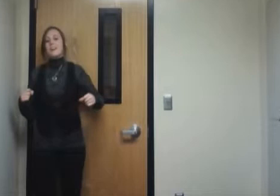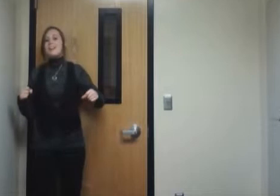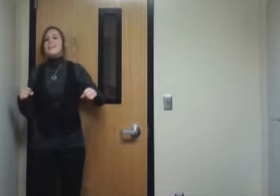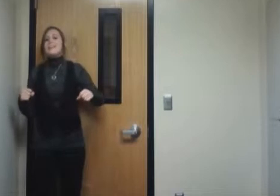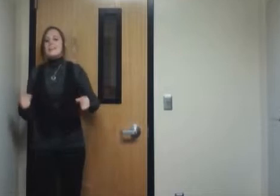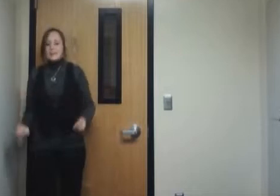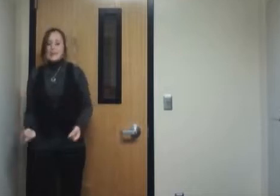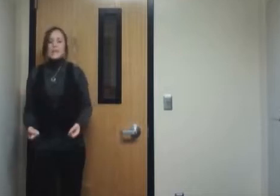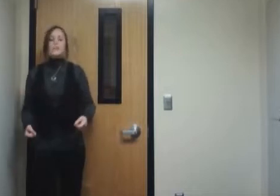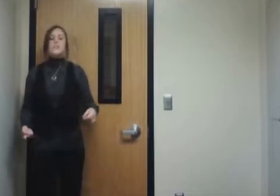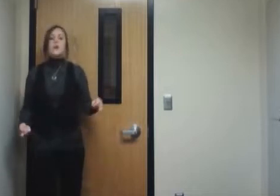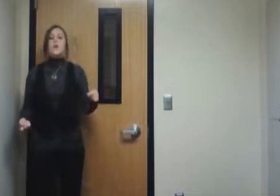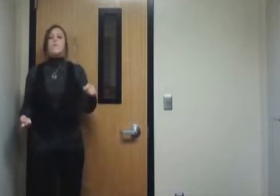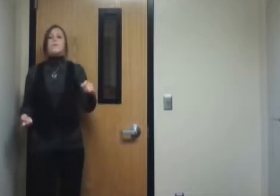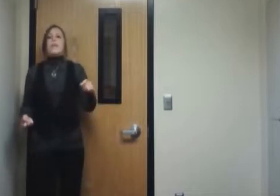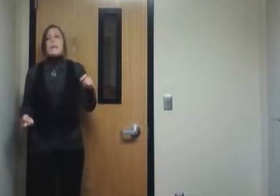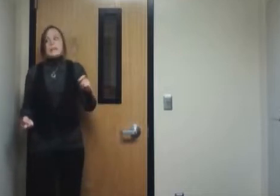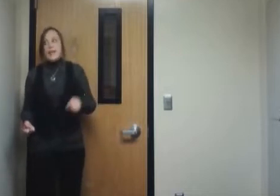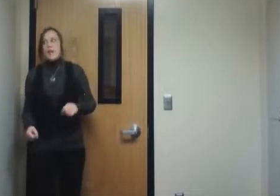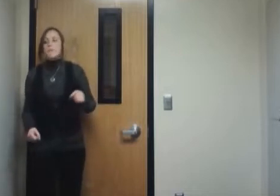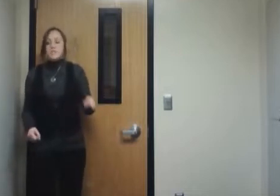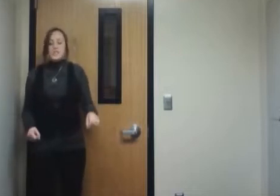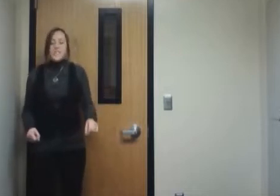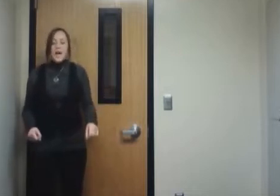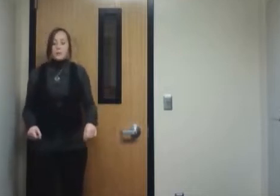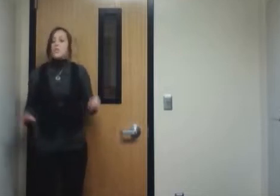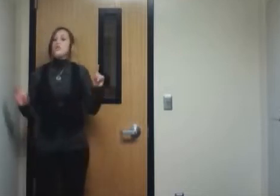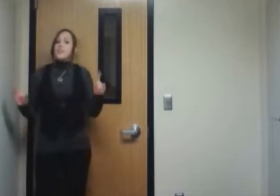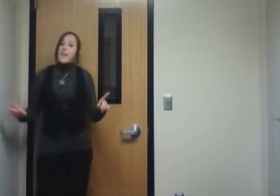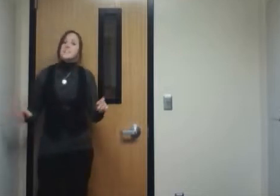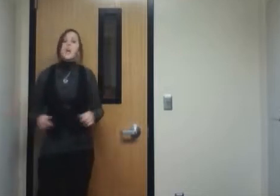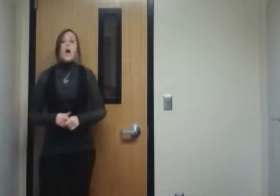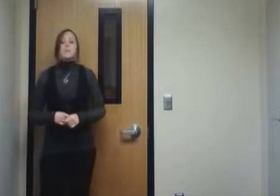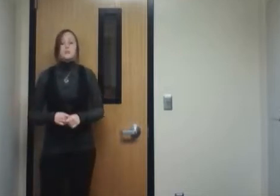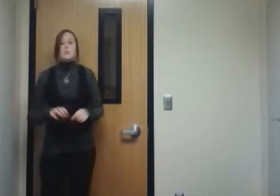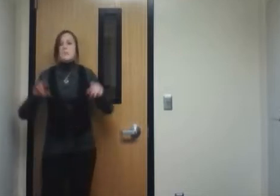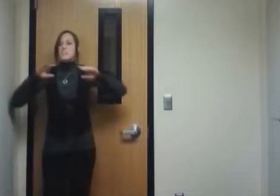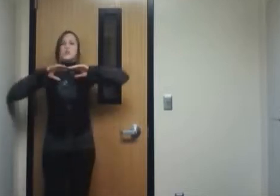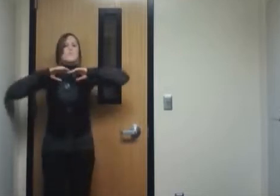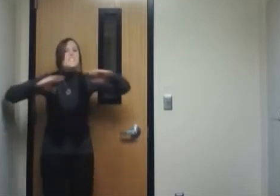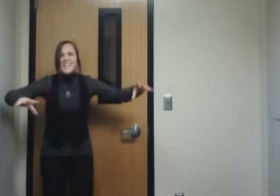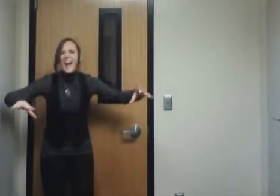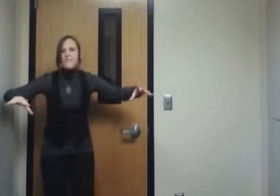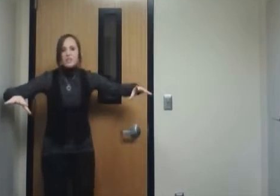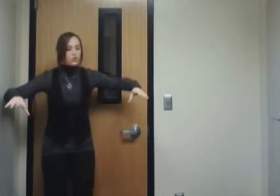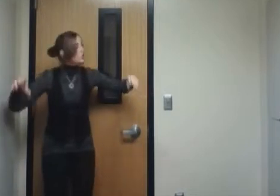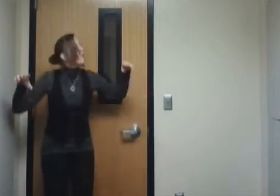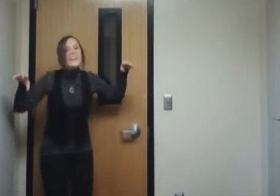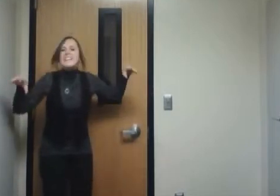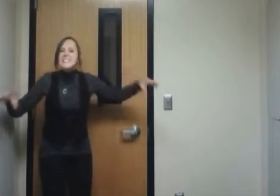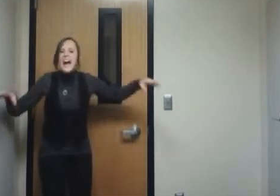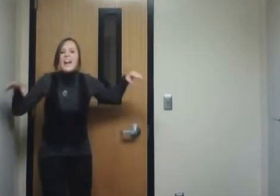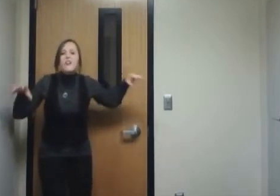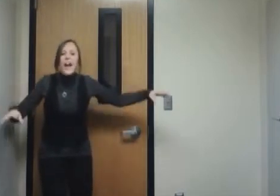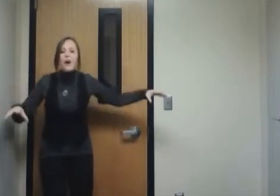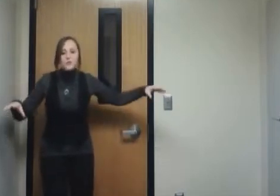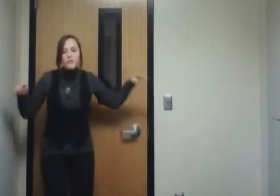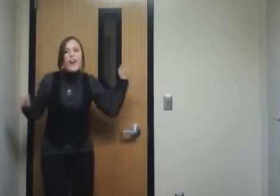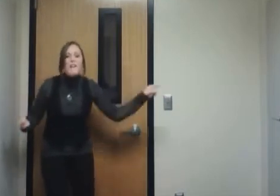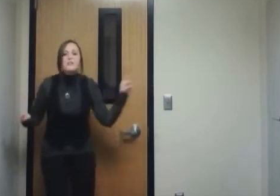it illegal. So that option is out. Your next option would be to scavenge your entire house for every